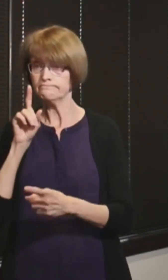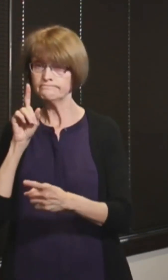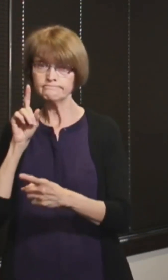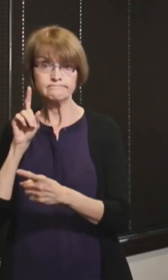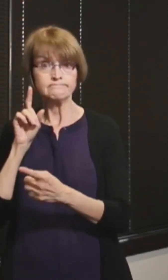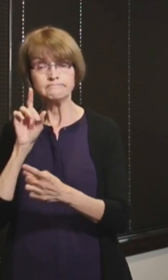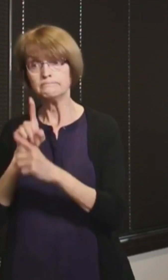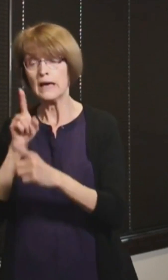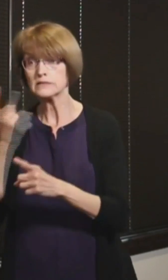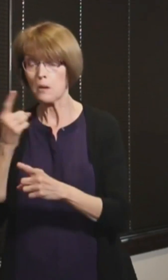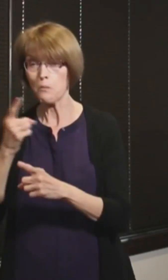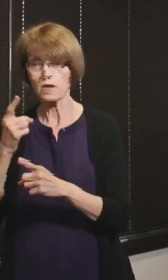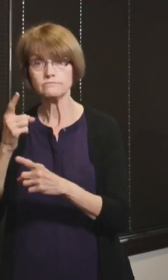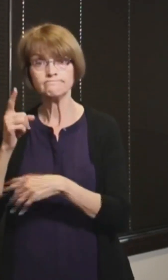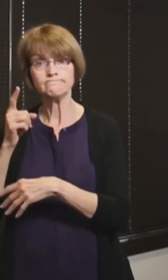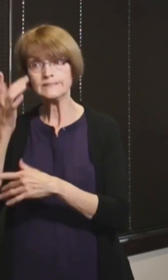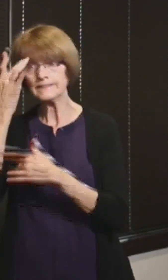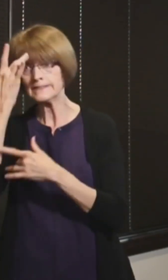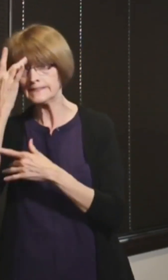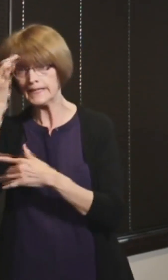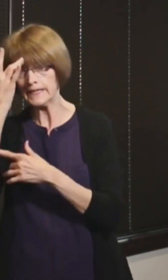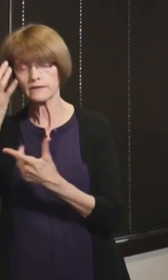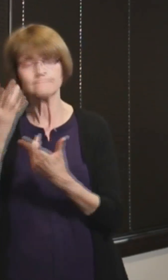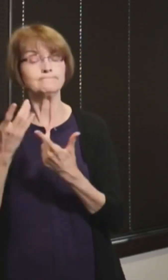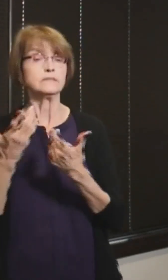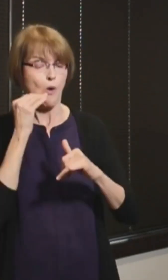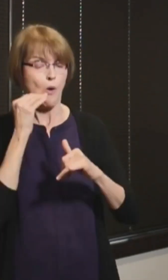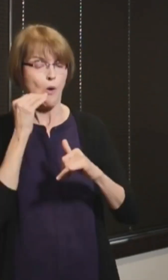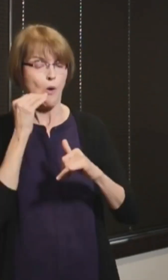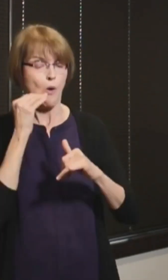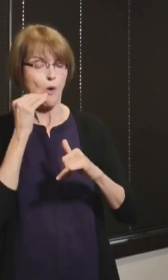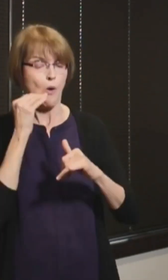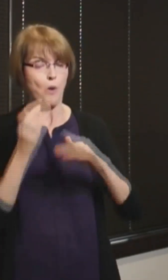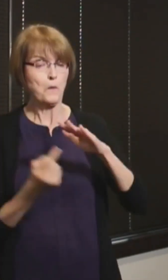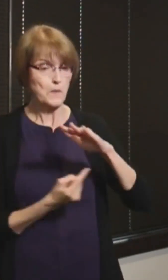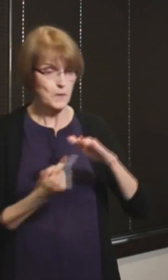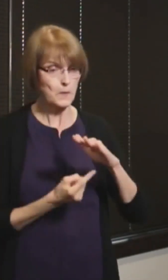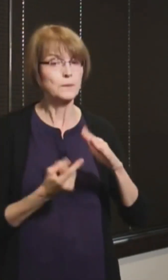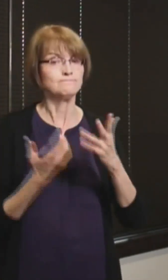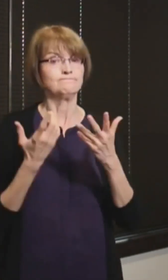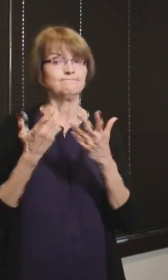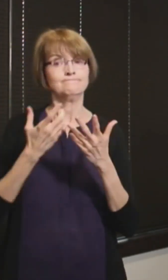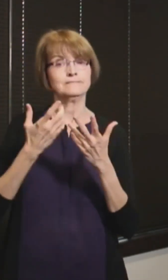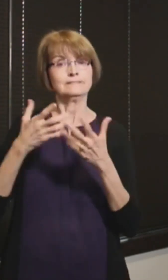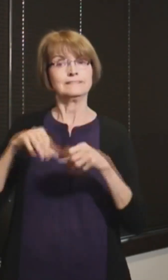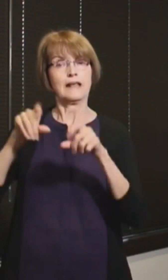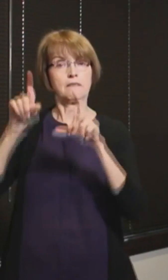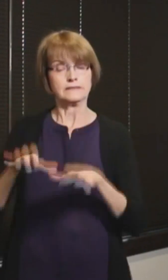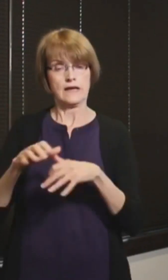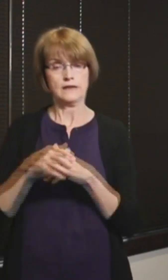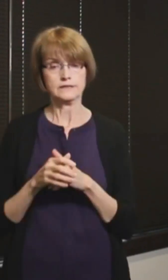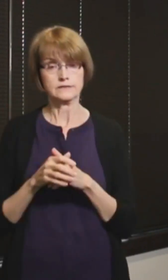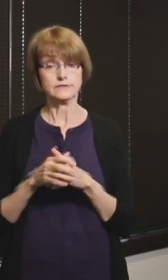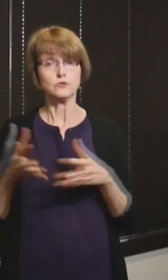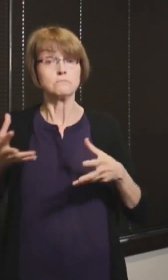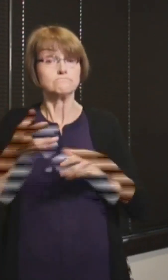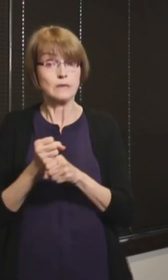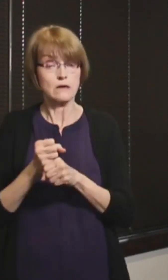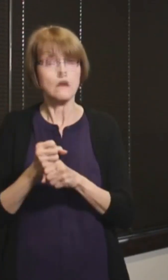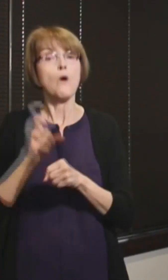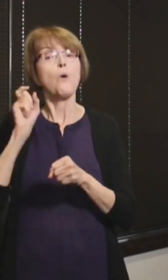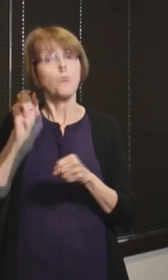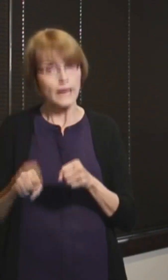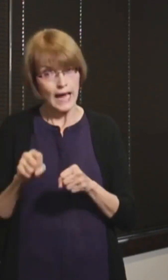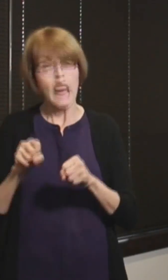tested and work with your health departments. So to wrap up and change this, we can turn things around. We